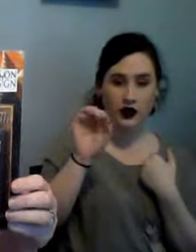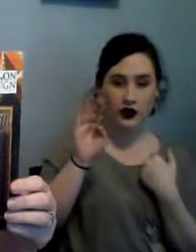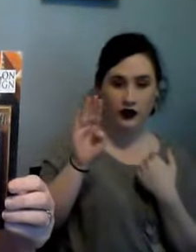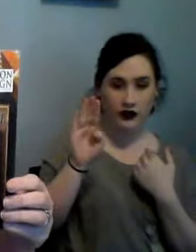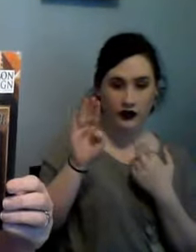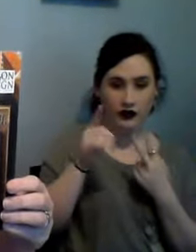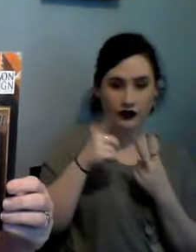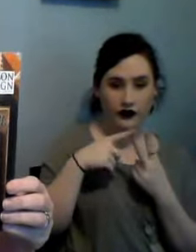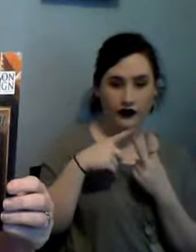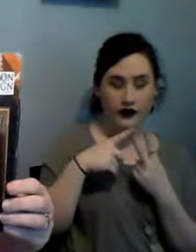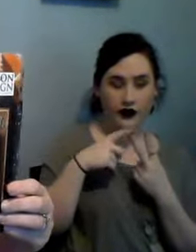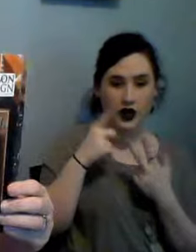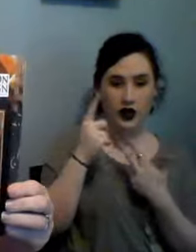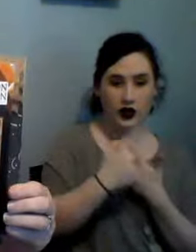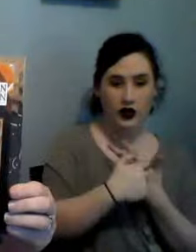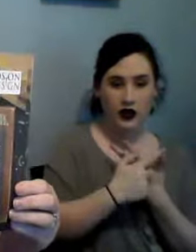March